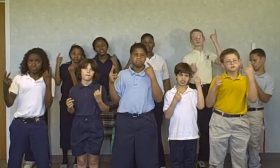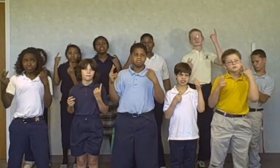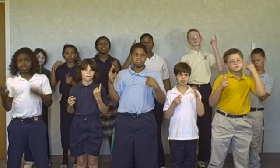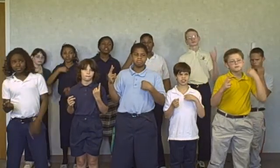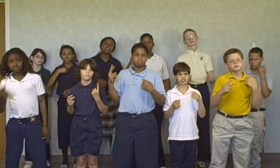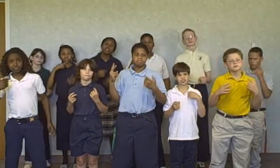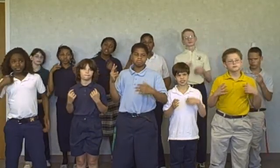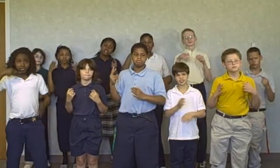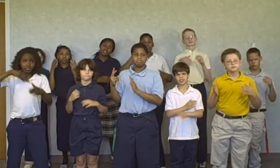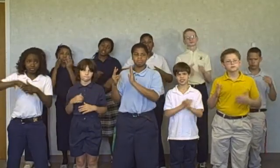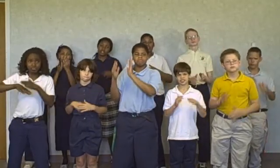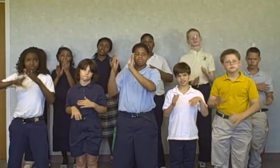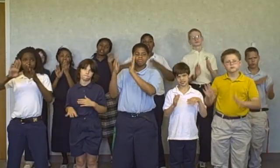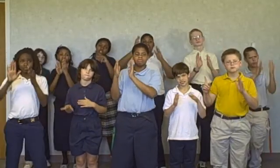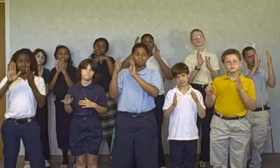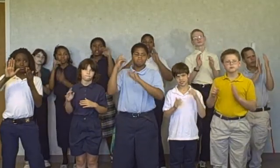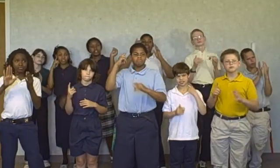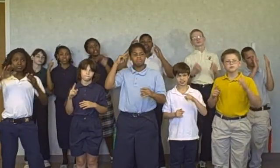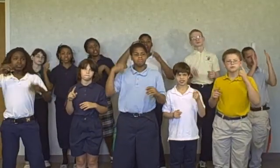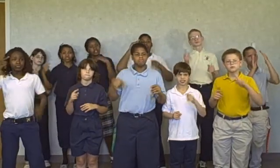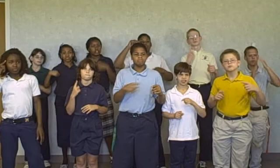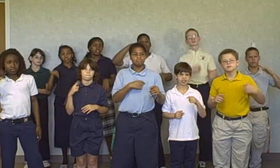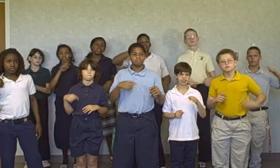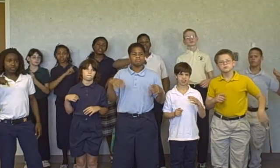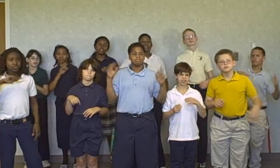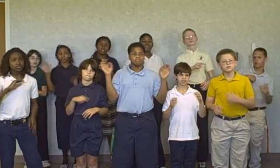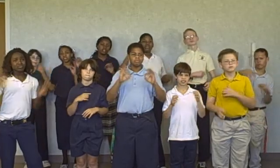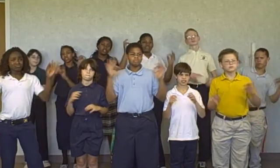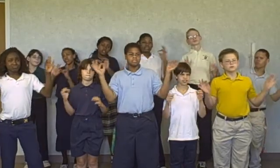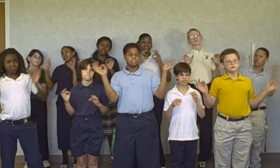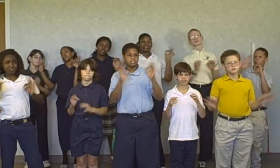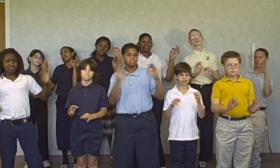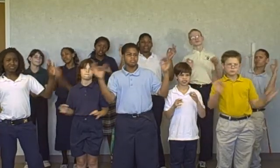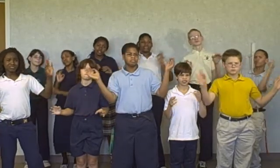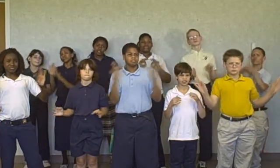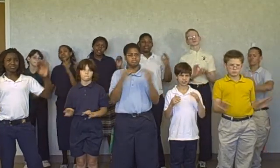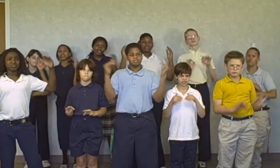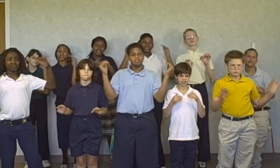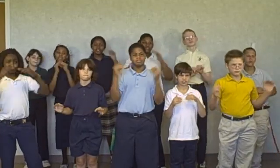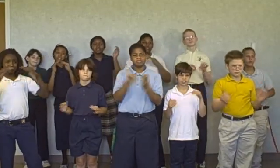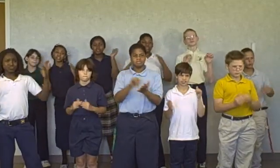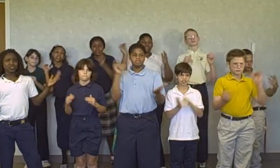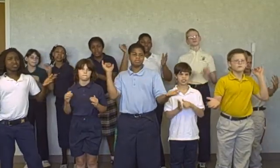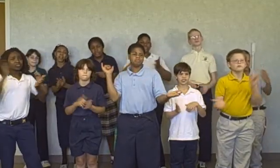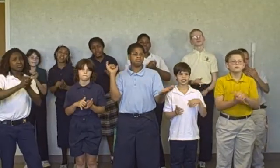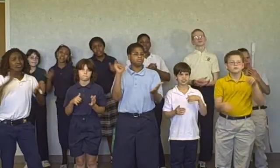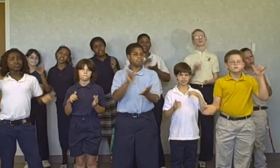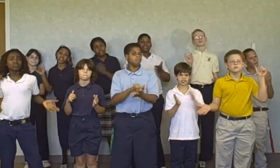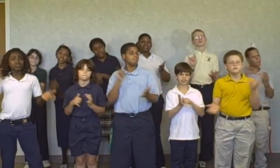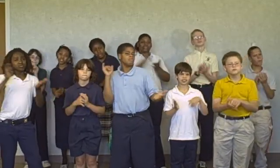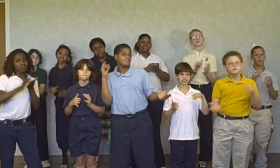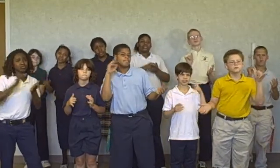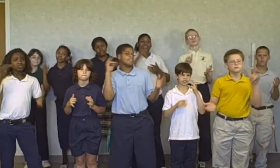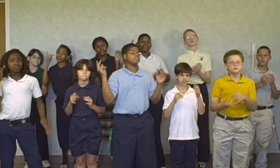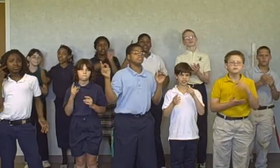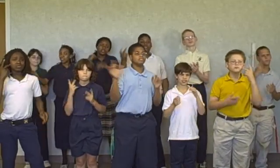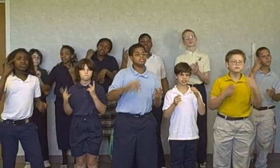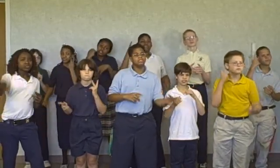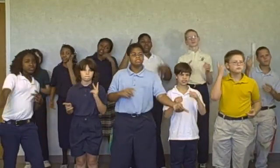They say we stand for nothing and there's no way we ever could. Now we see everything that's going